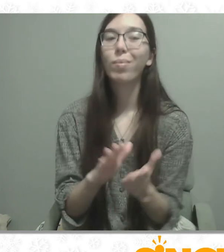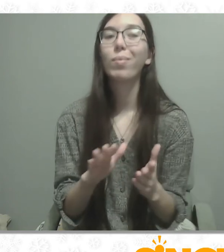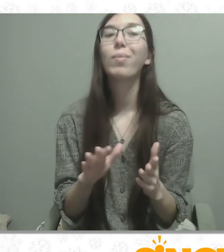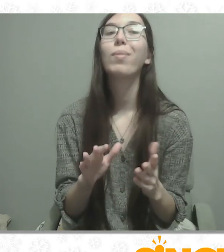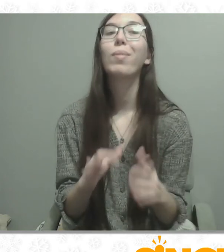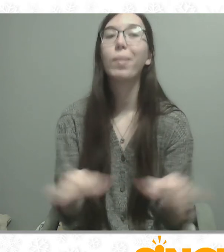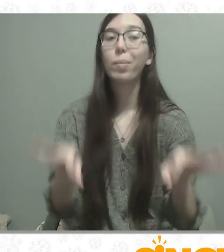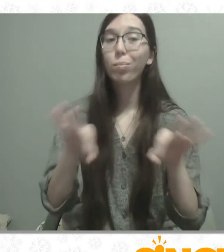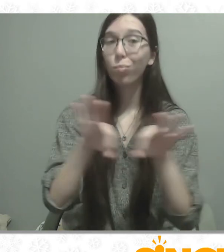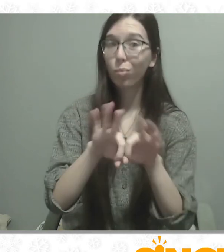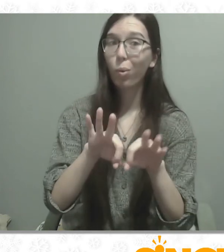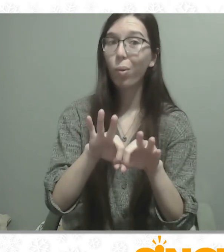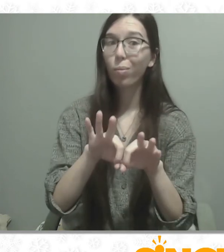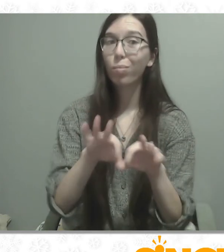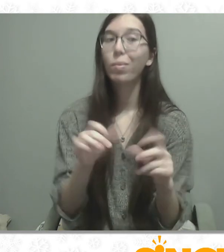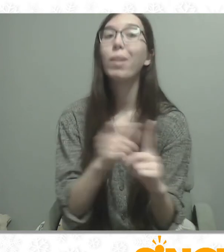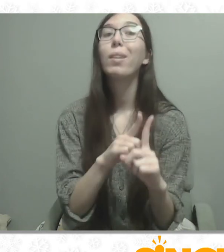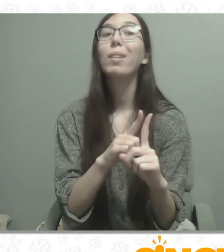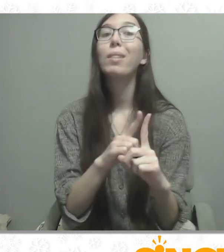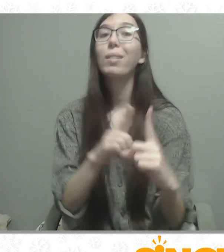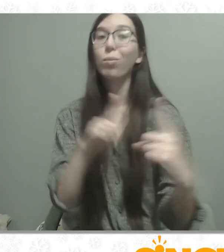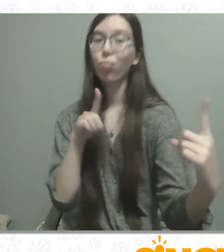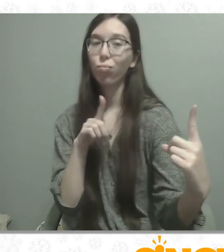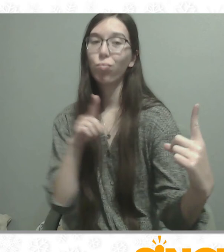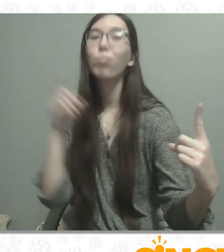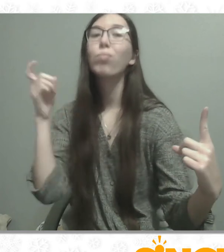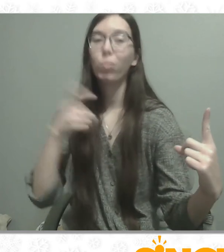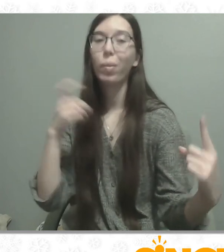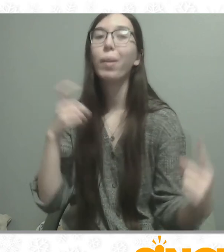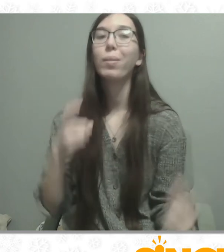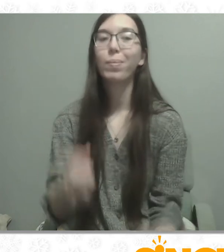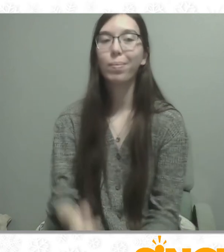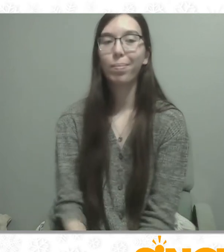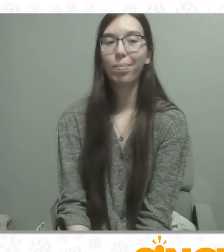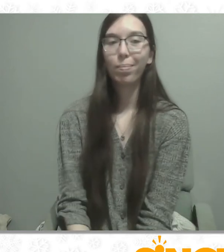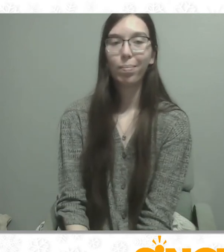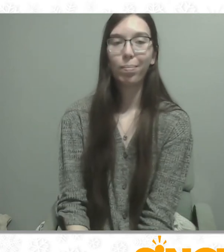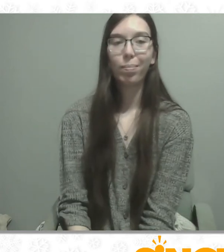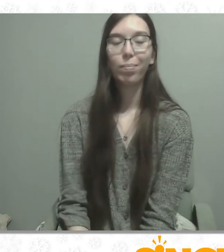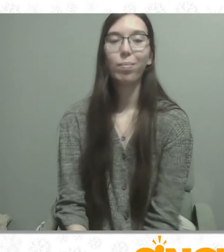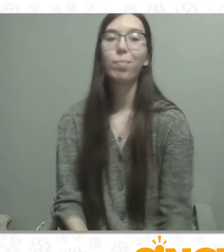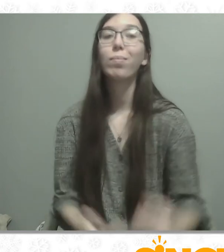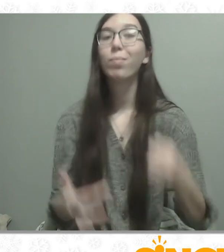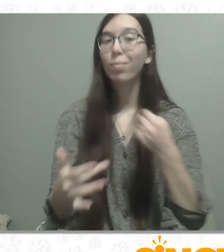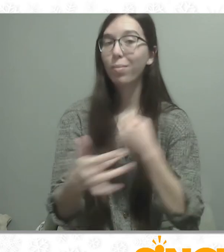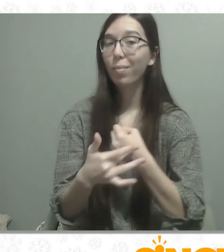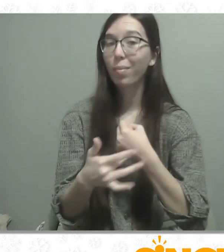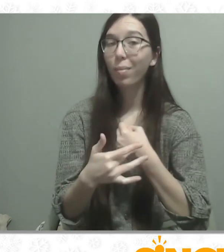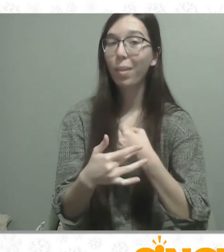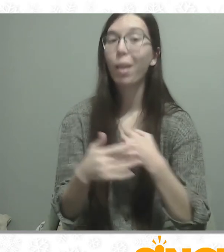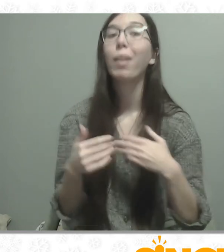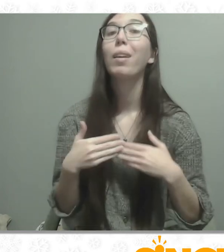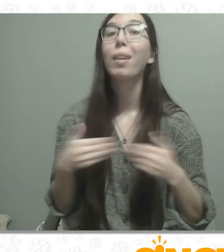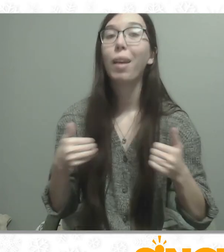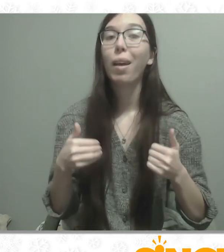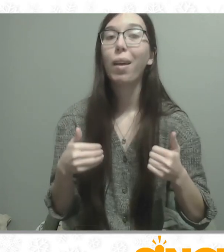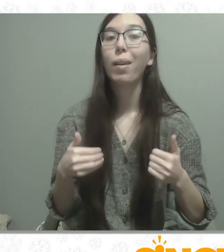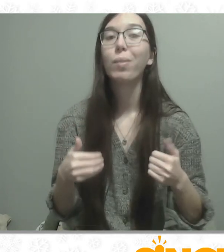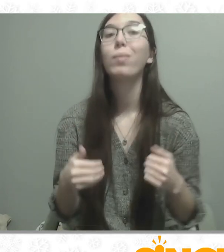though we must stay apart. A phone call, email,